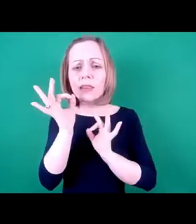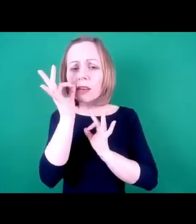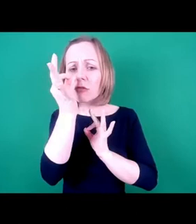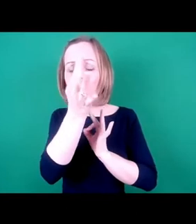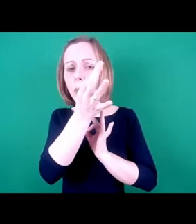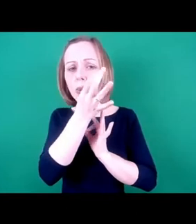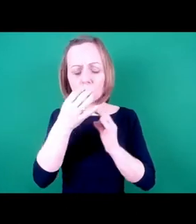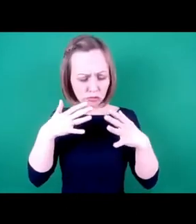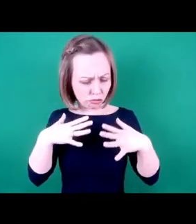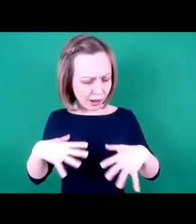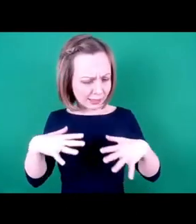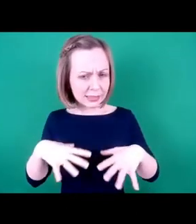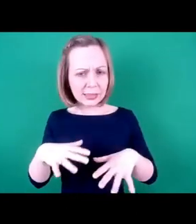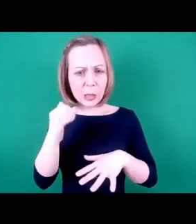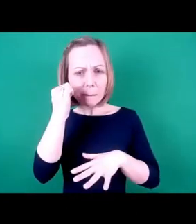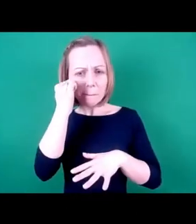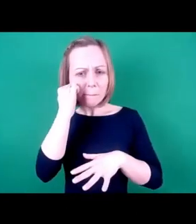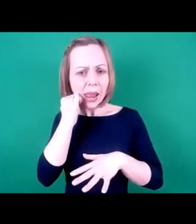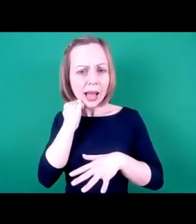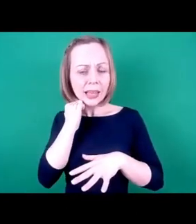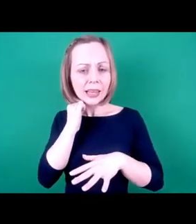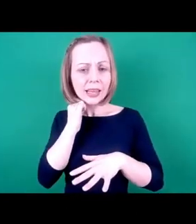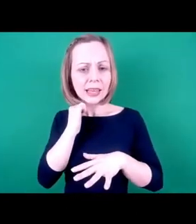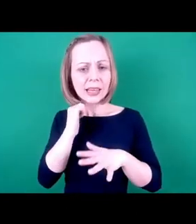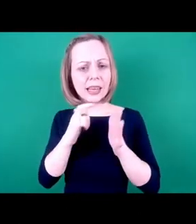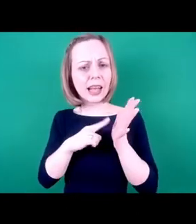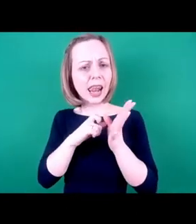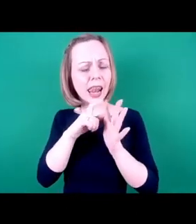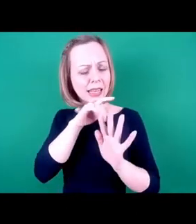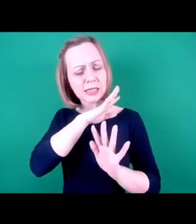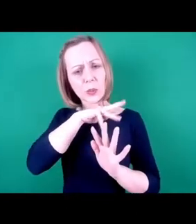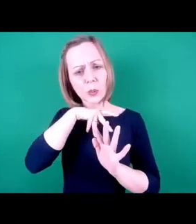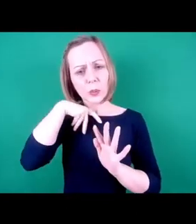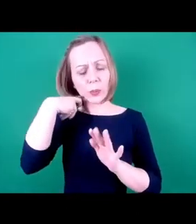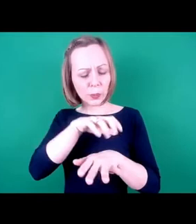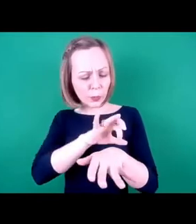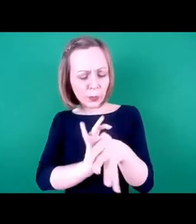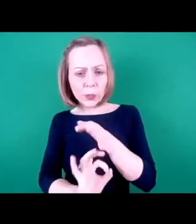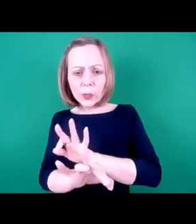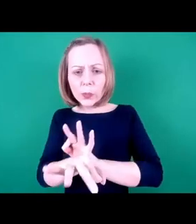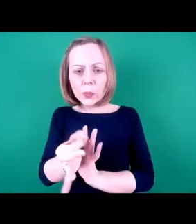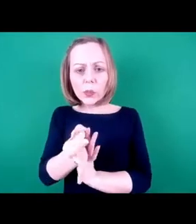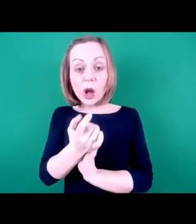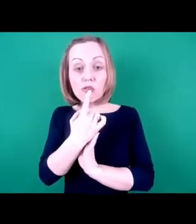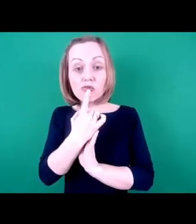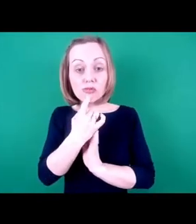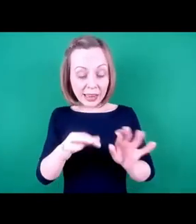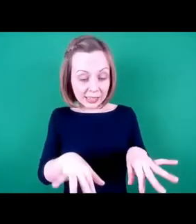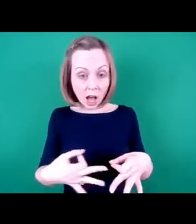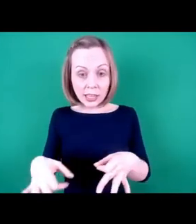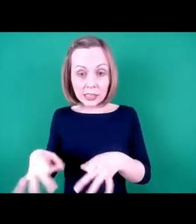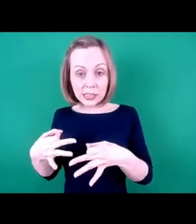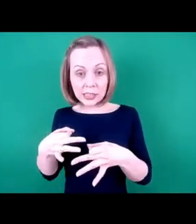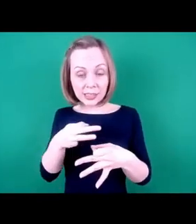wore a black velvet dress with a delicate lace collar and cuffs at her tiny wrists. She wore red tights to match her ribbons